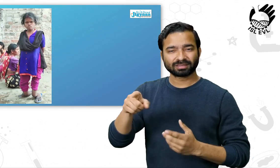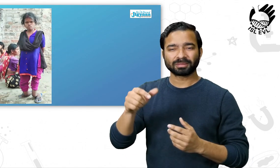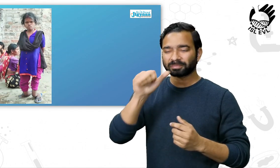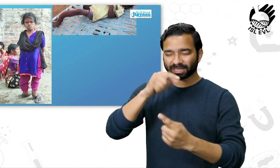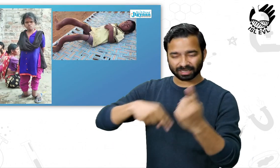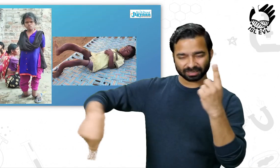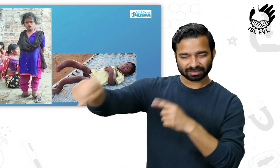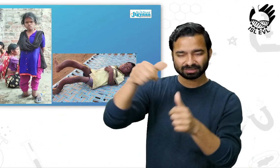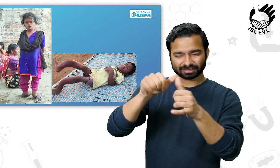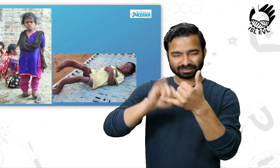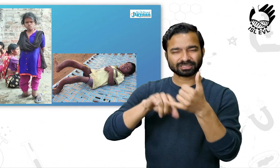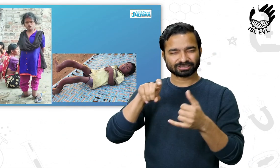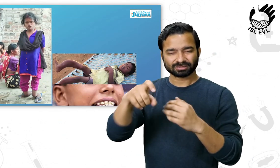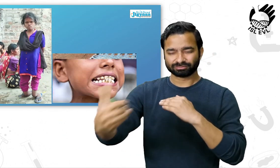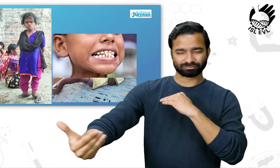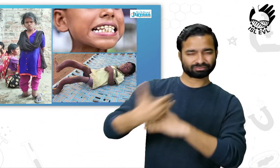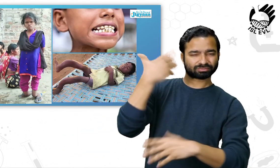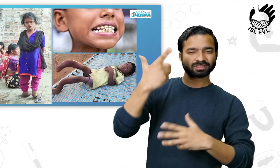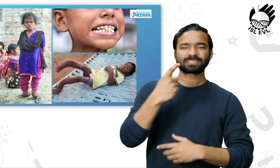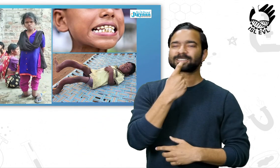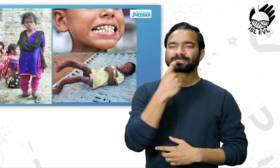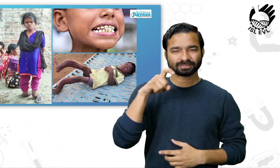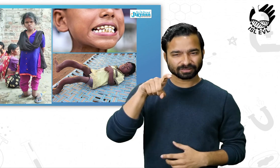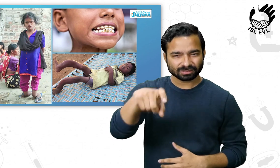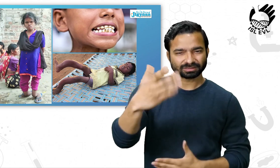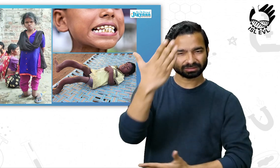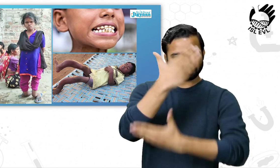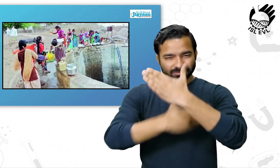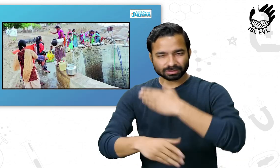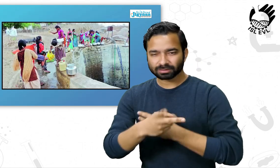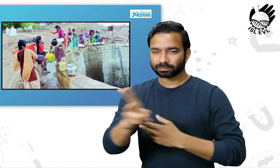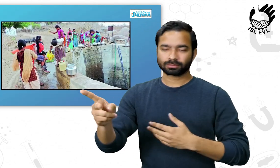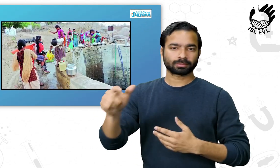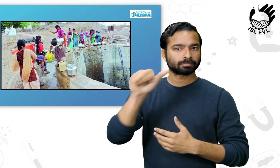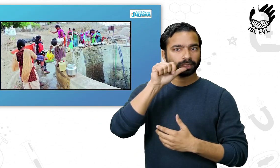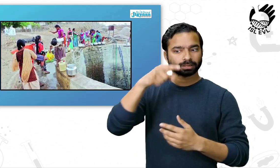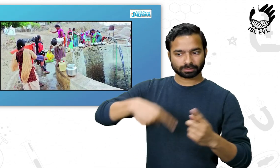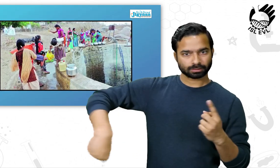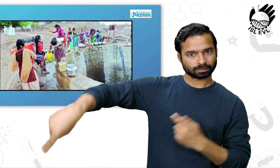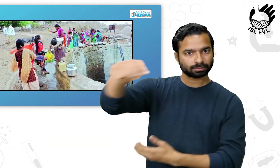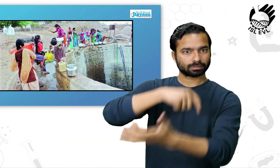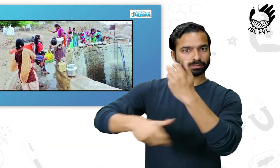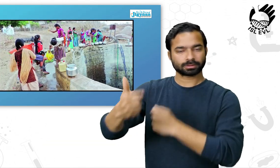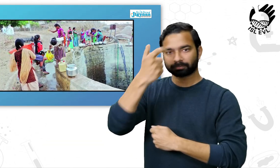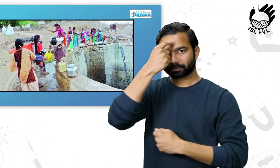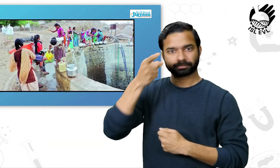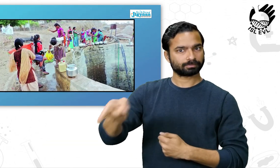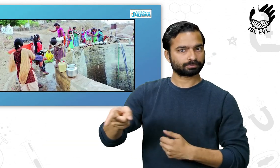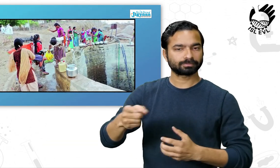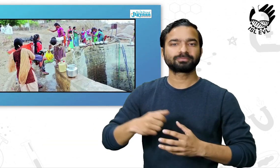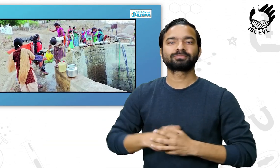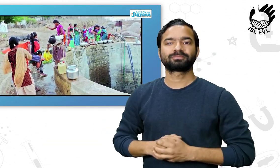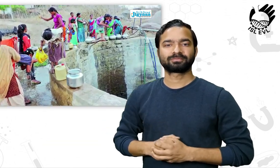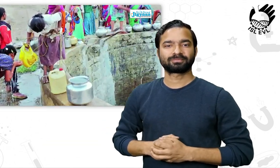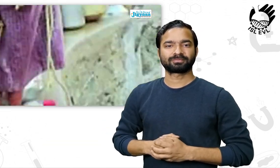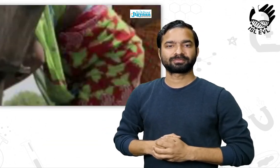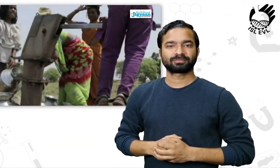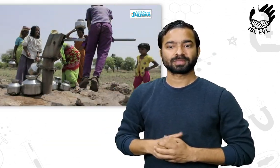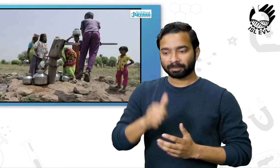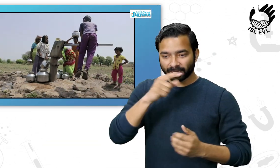Fluorosis is a dreaded water disease caused by presence of excess calcium fluoride in water.